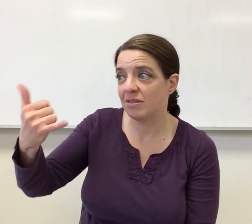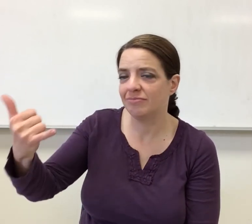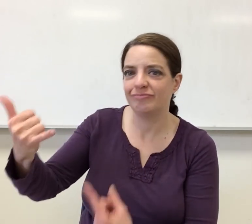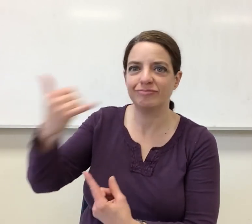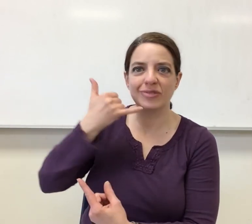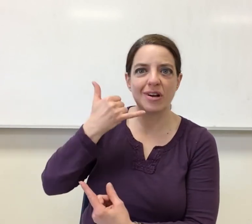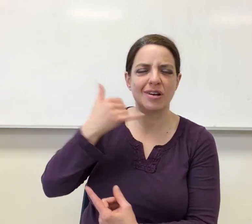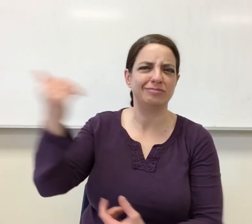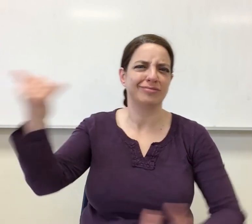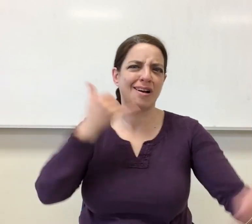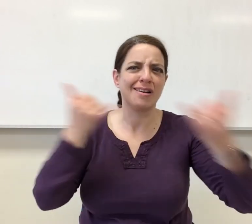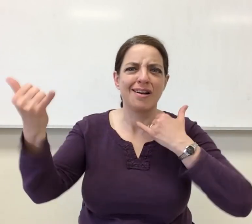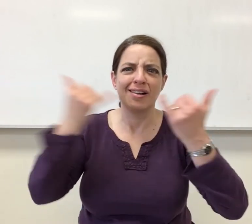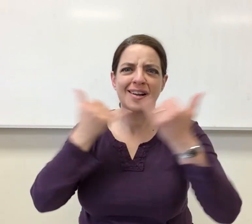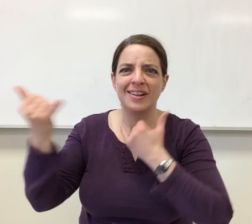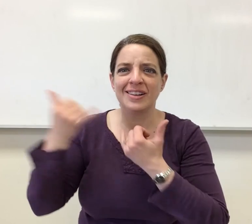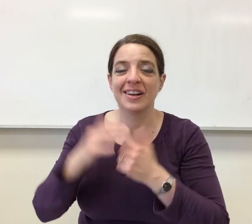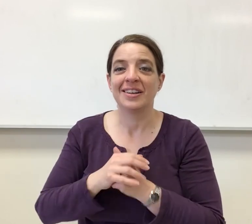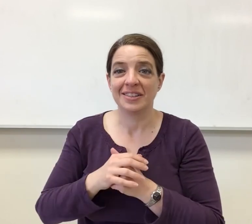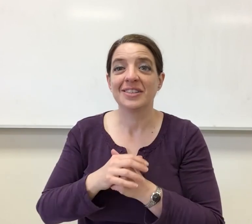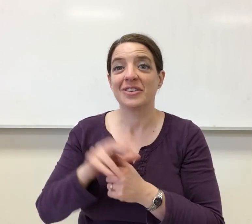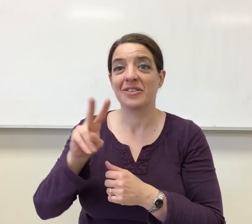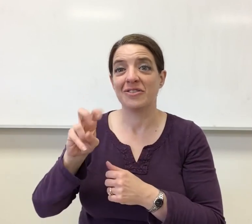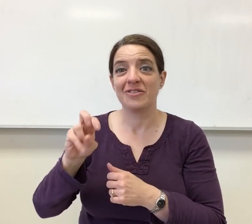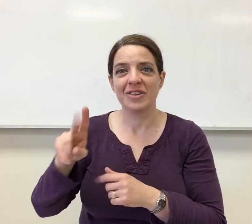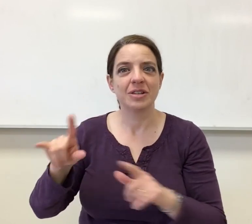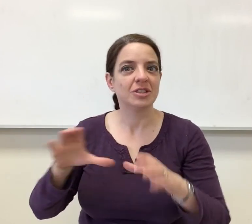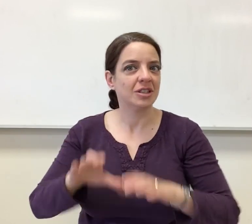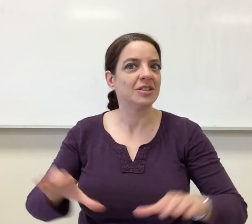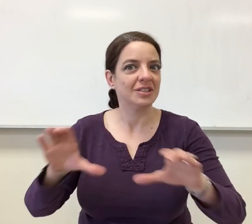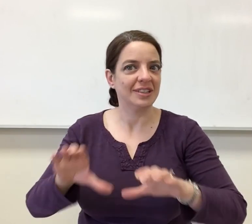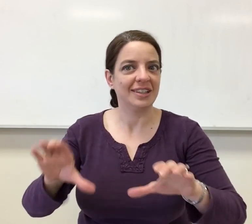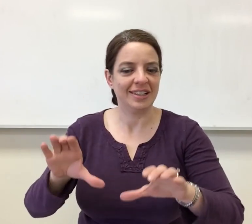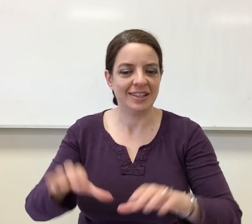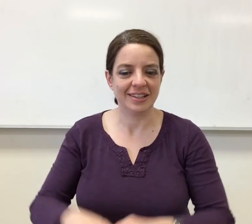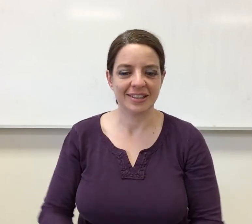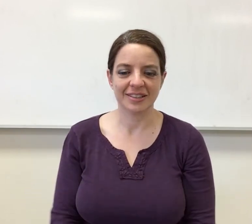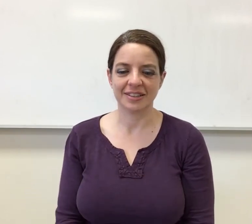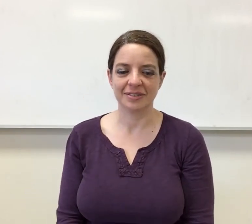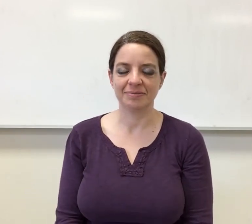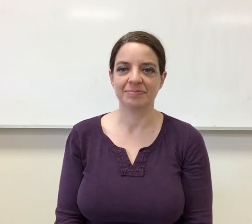So call. So lots of people calling me or one person calling me. The verb is an action.